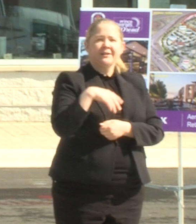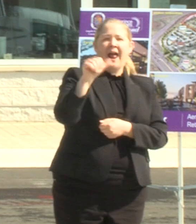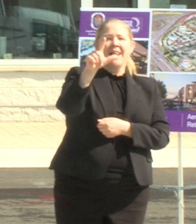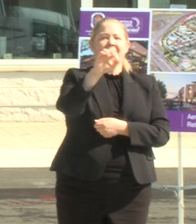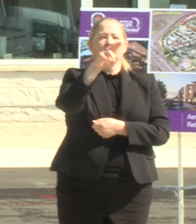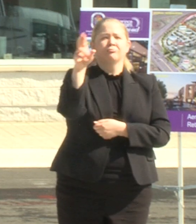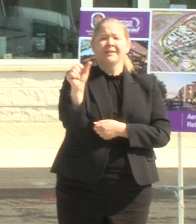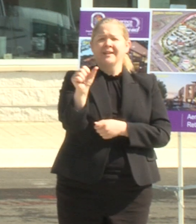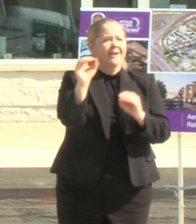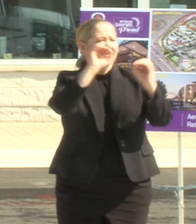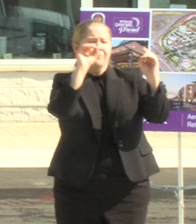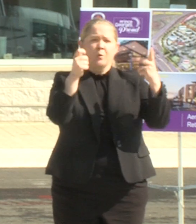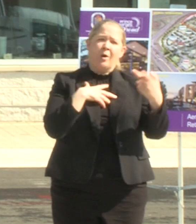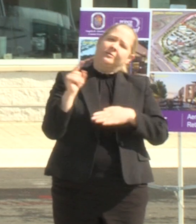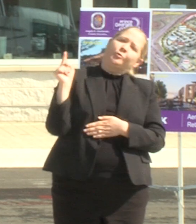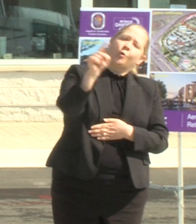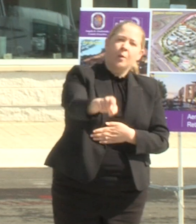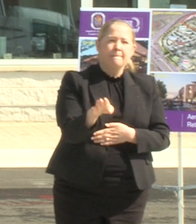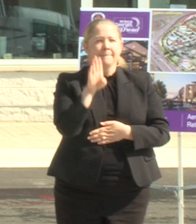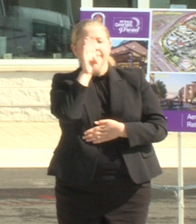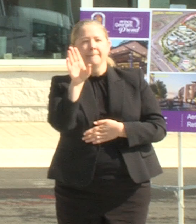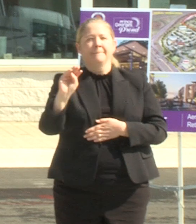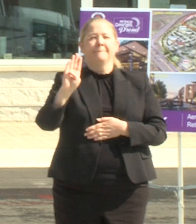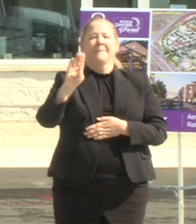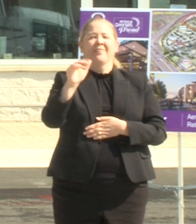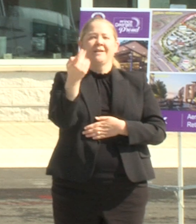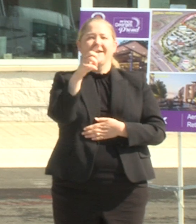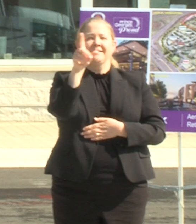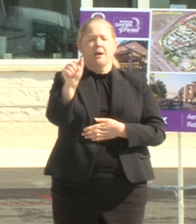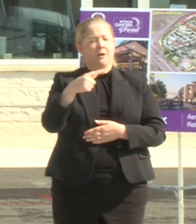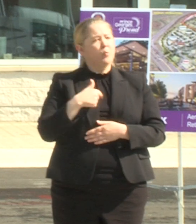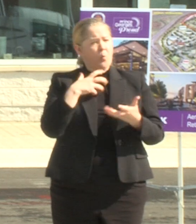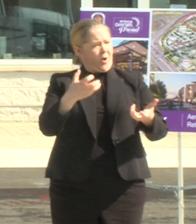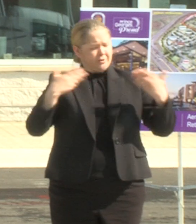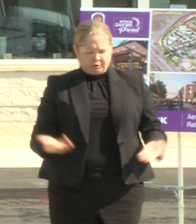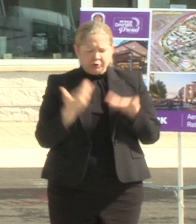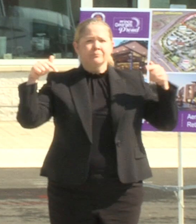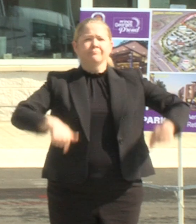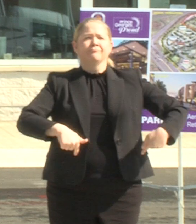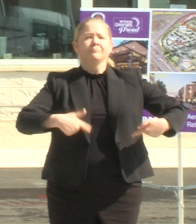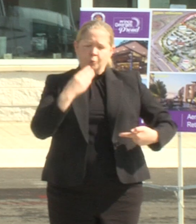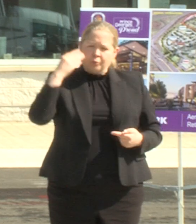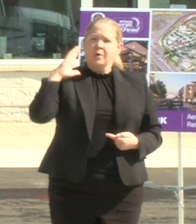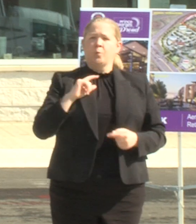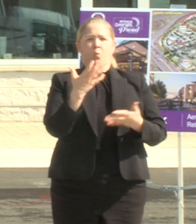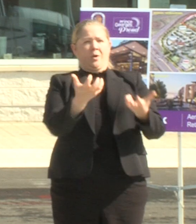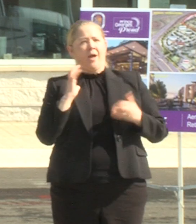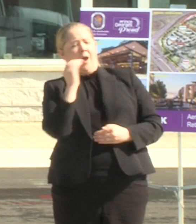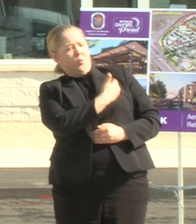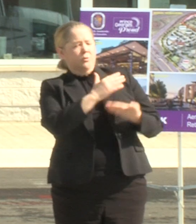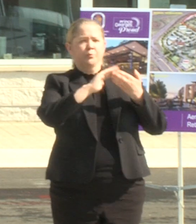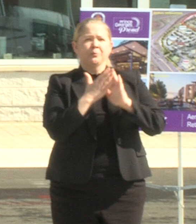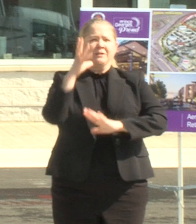none of us want to go anymore to Bethesda we want to have those amenities right here at home we want our community to experience